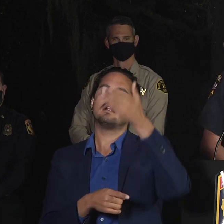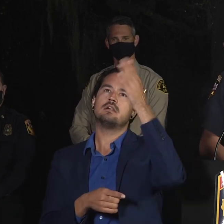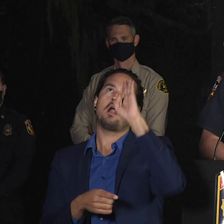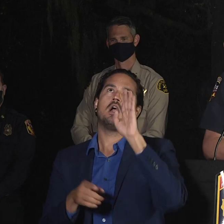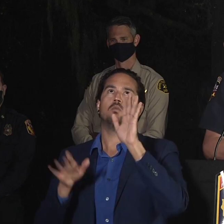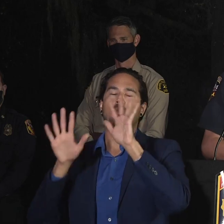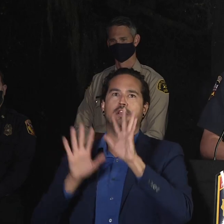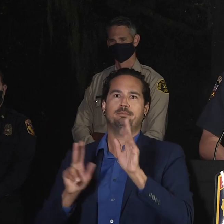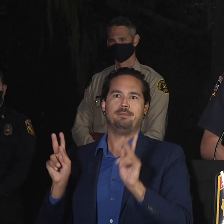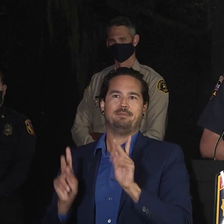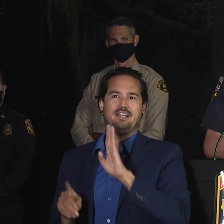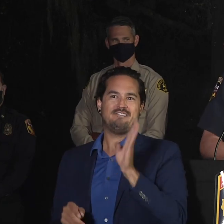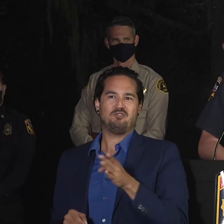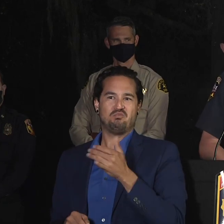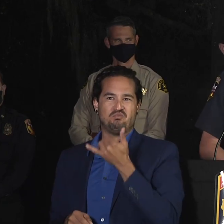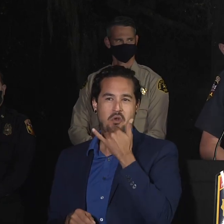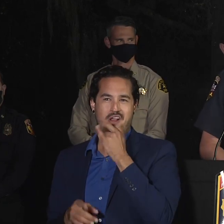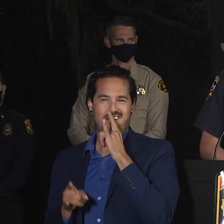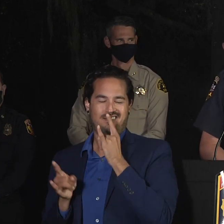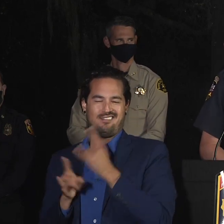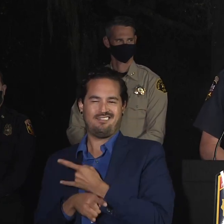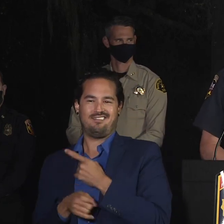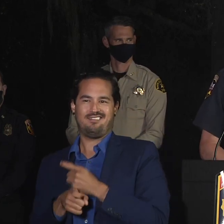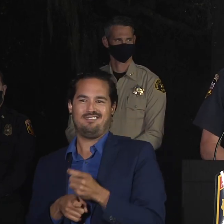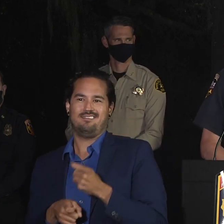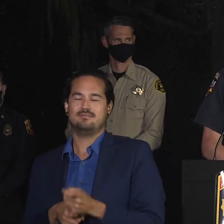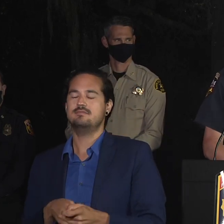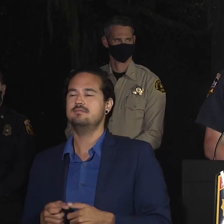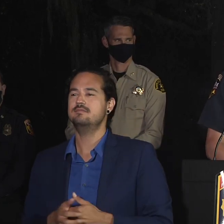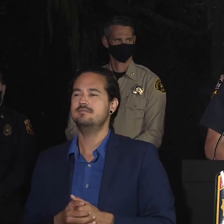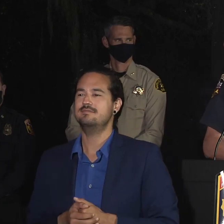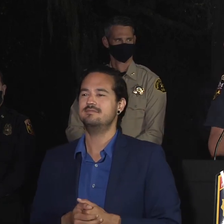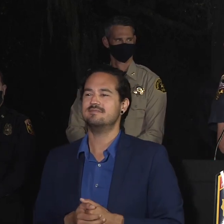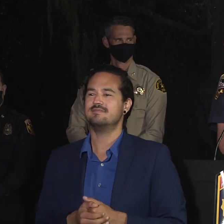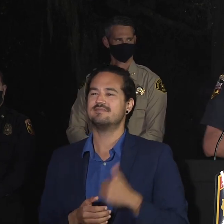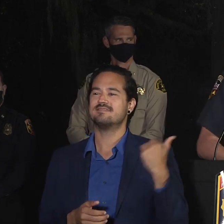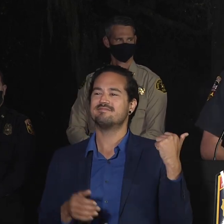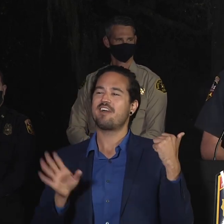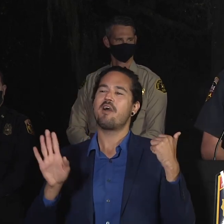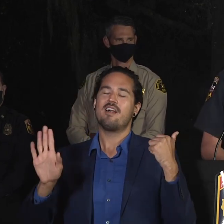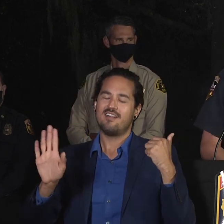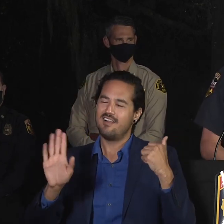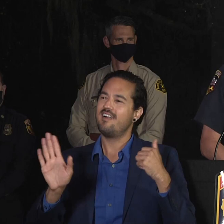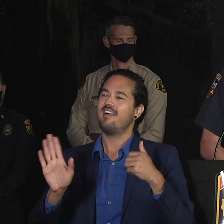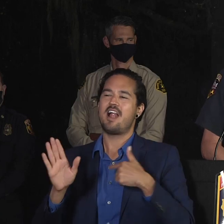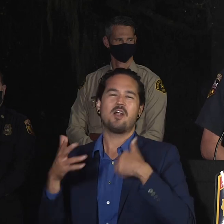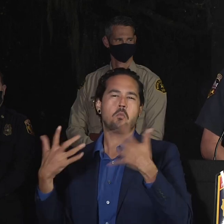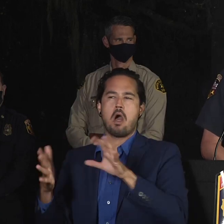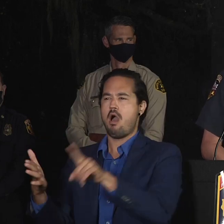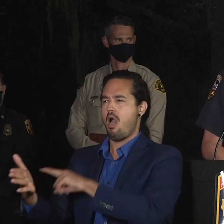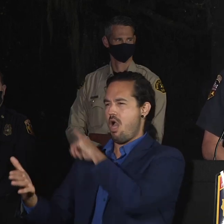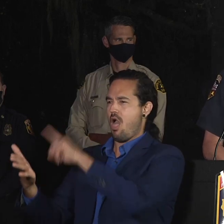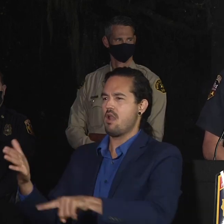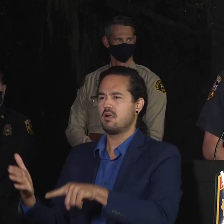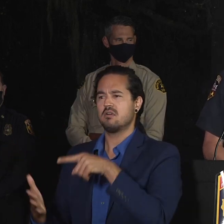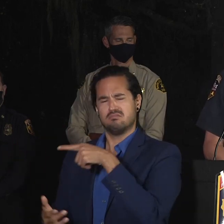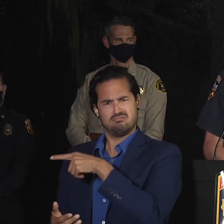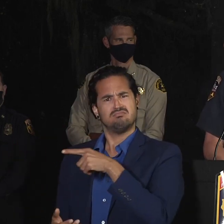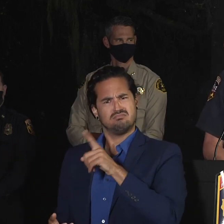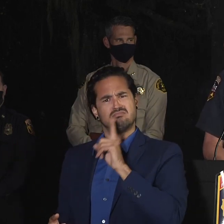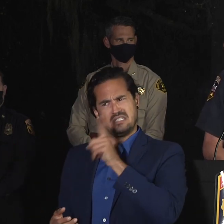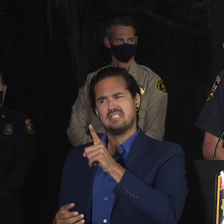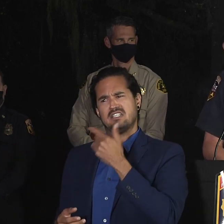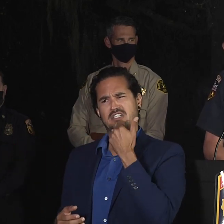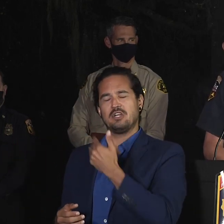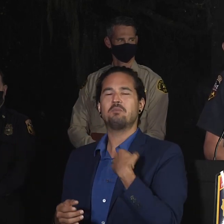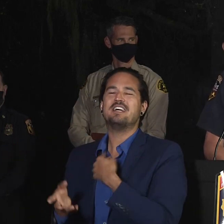ding anybody out there, but hey, where else can you do about 50% and be pretty good, right? And we give them bad time about that all the time. So it's good natured. Real quickly, what